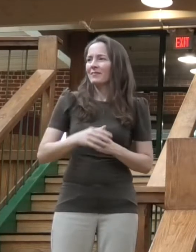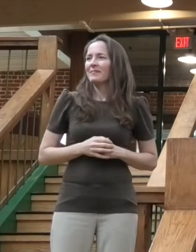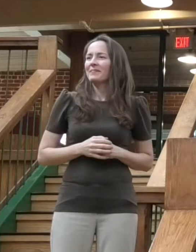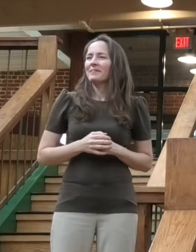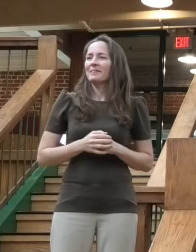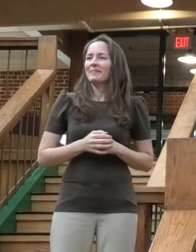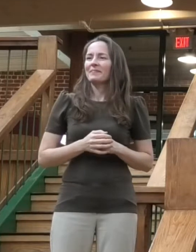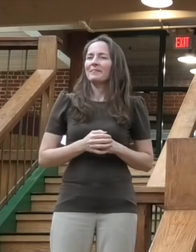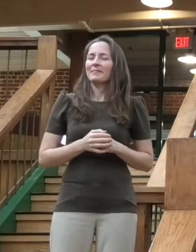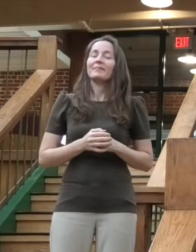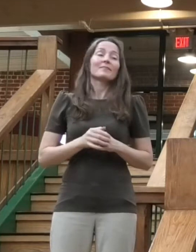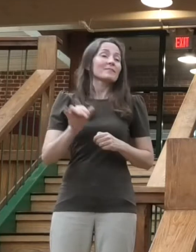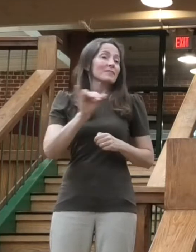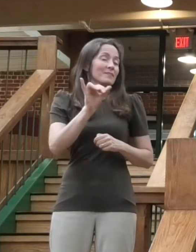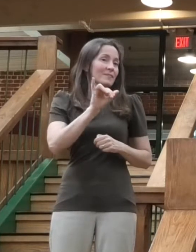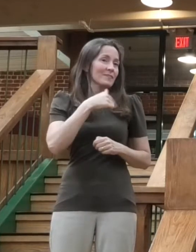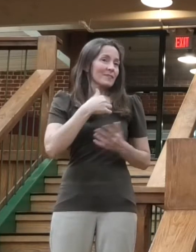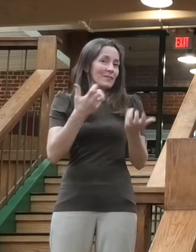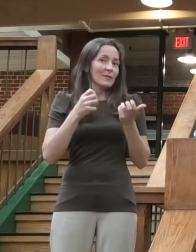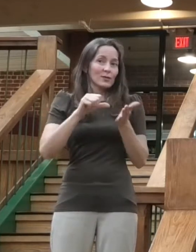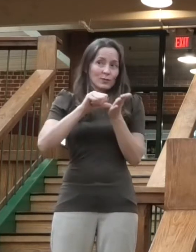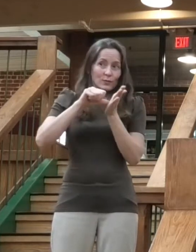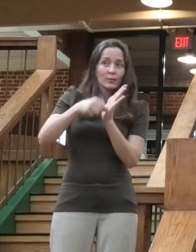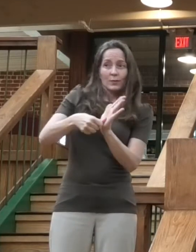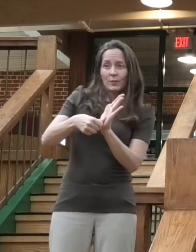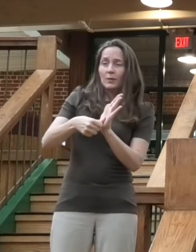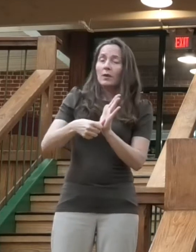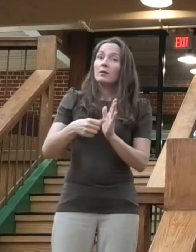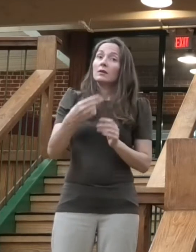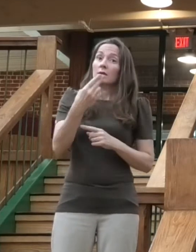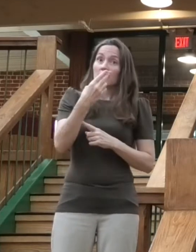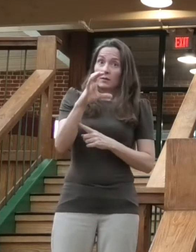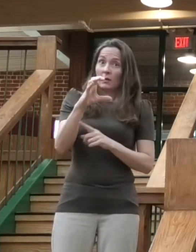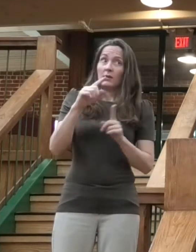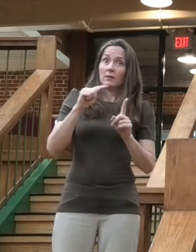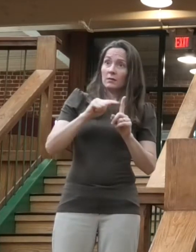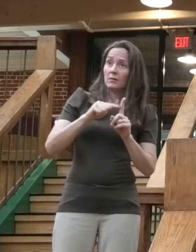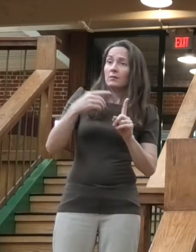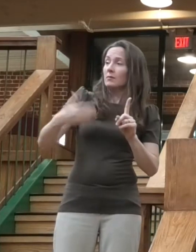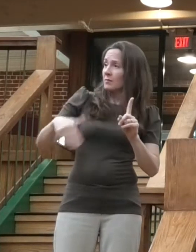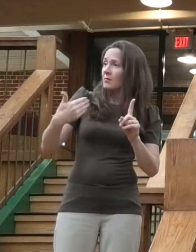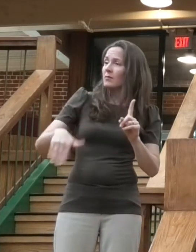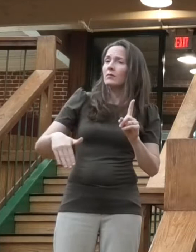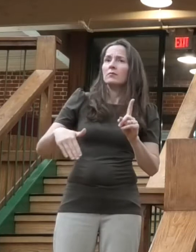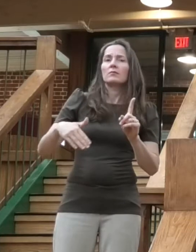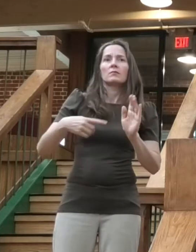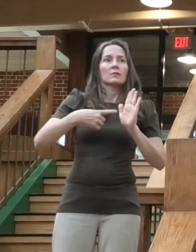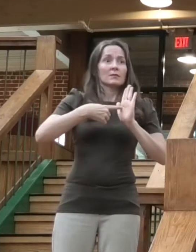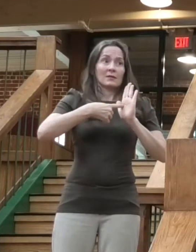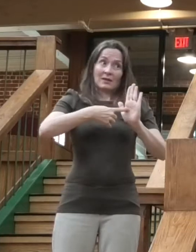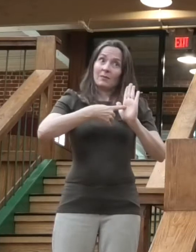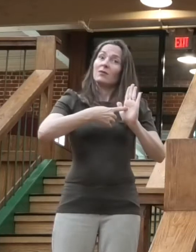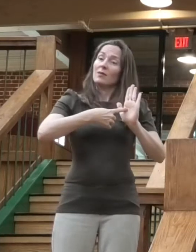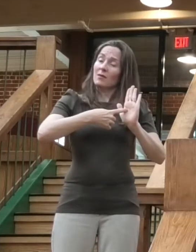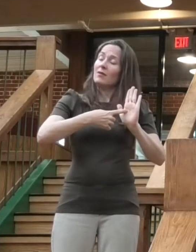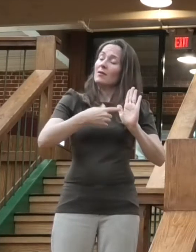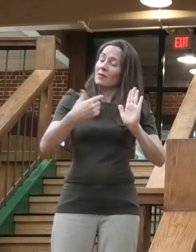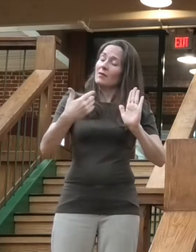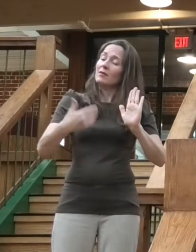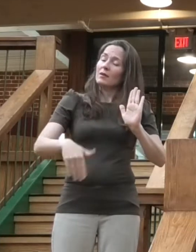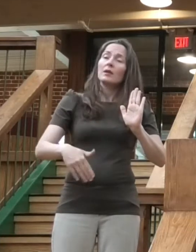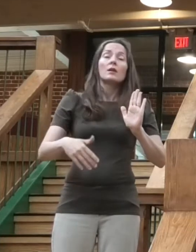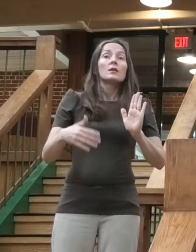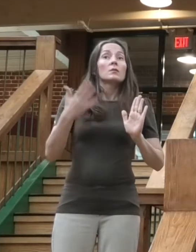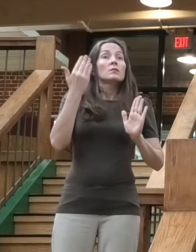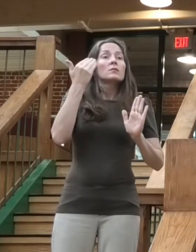that we have been an example. Forty-five days from our announcement of